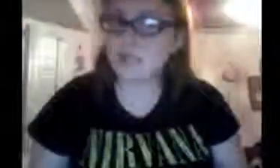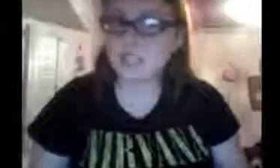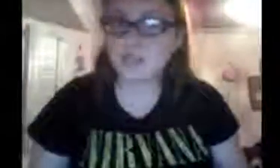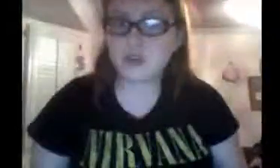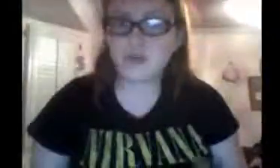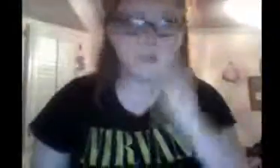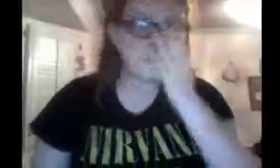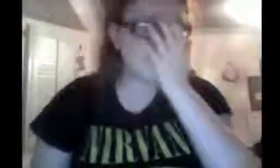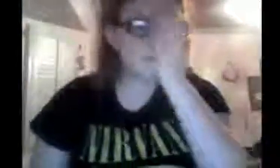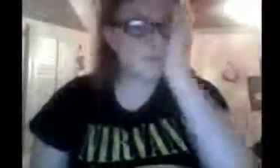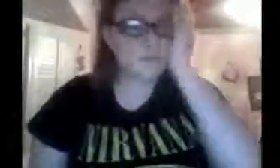to continue.